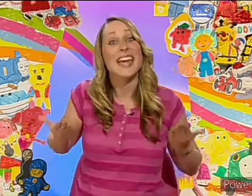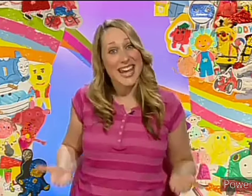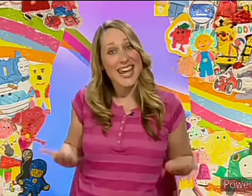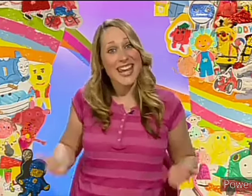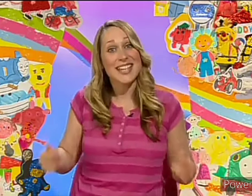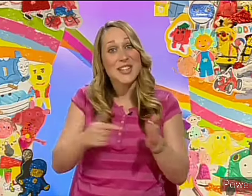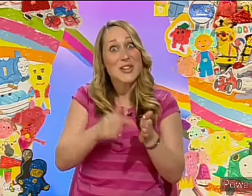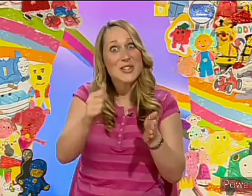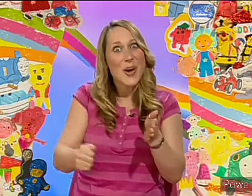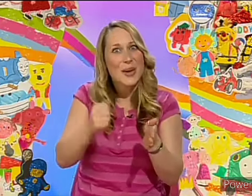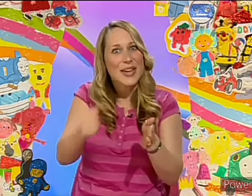Here's Thomas.